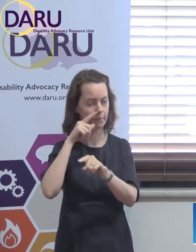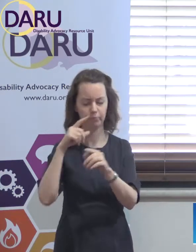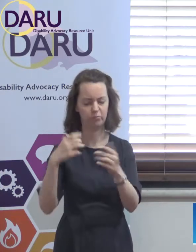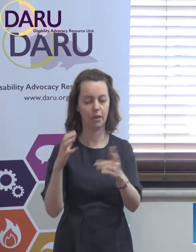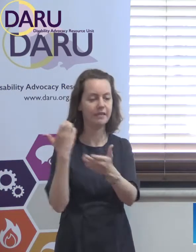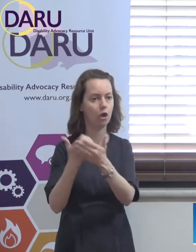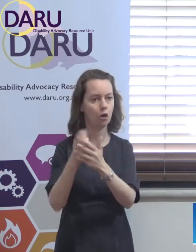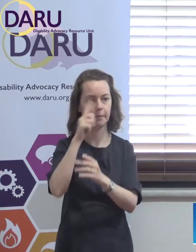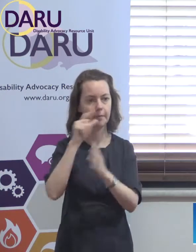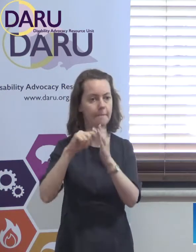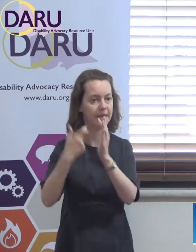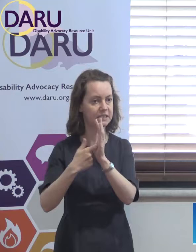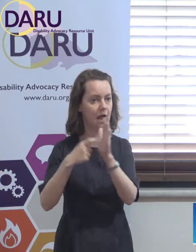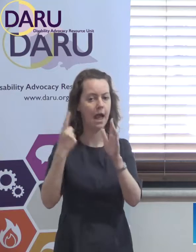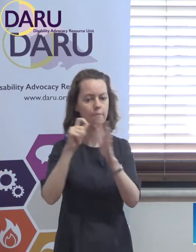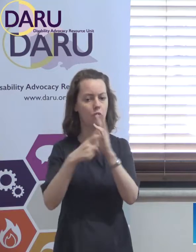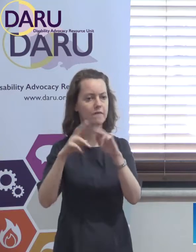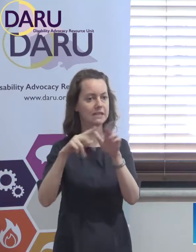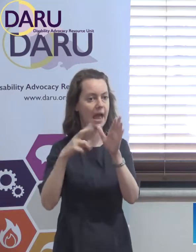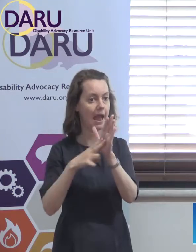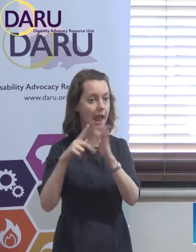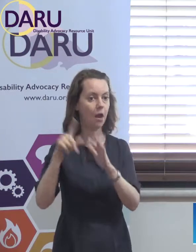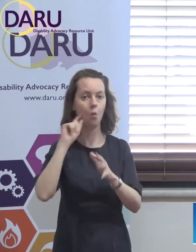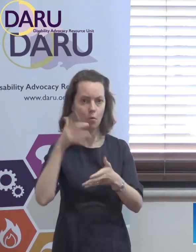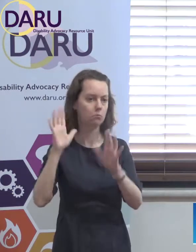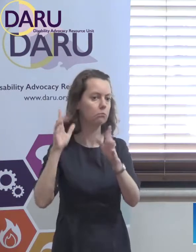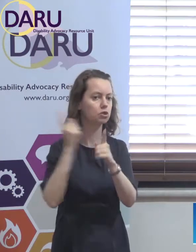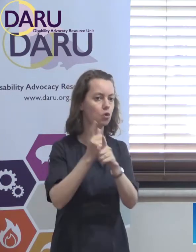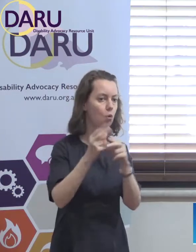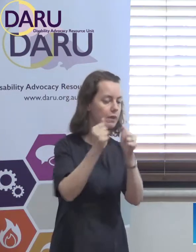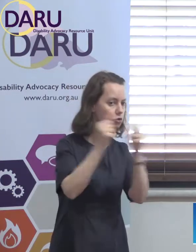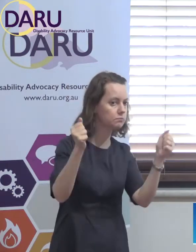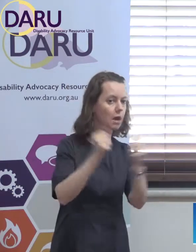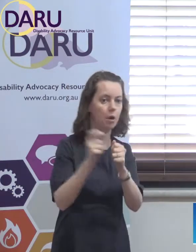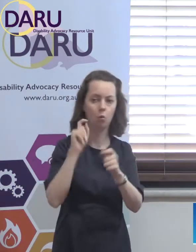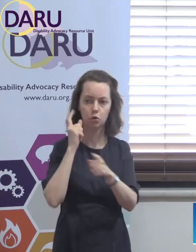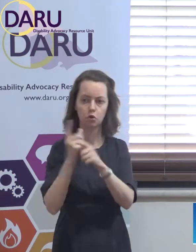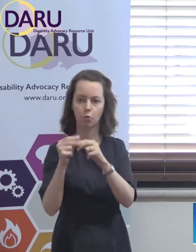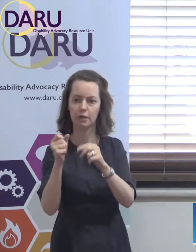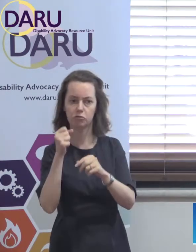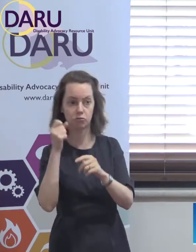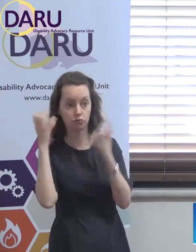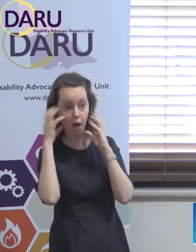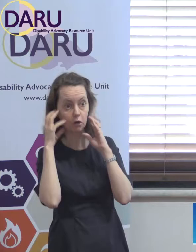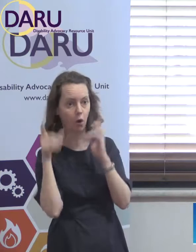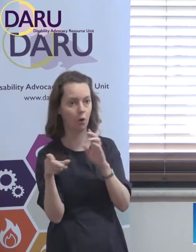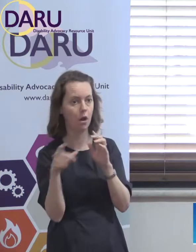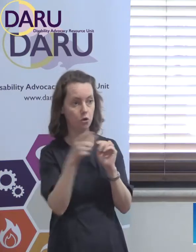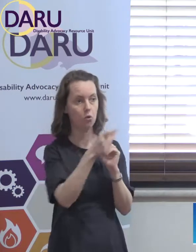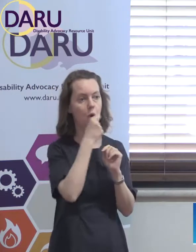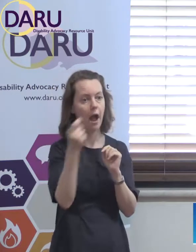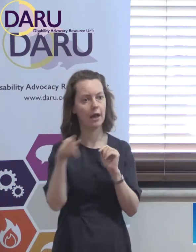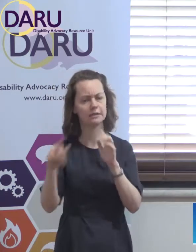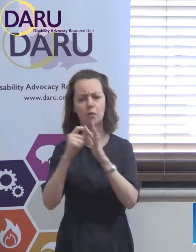including in the media, then Professor Anne Daly is perfectly happy to do media interviews and to talk about, you know, the